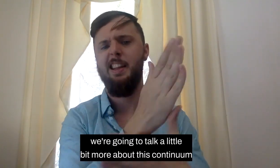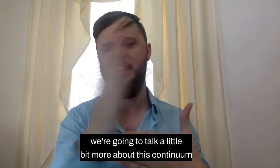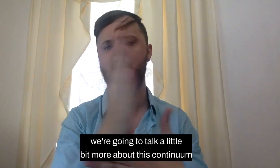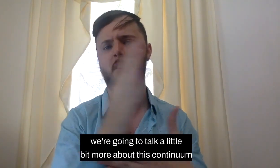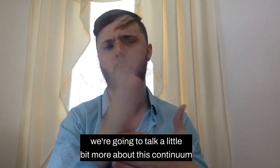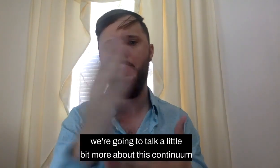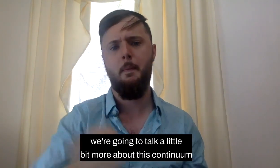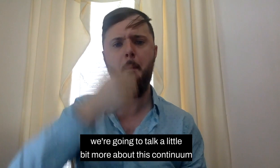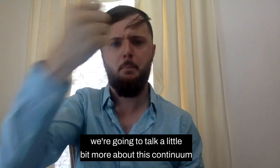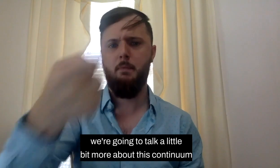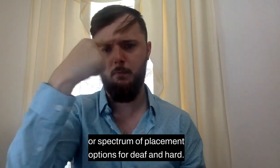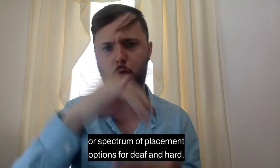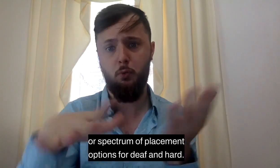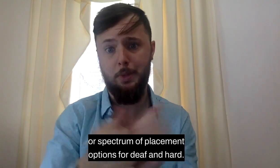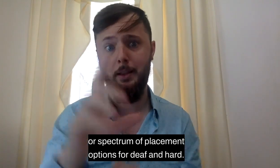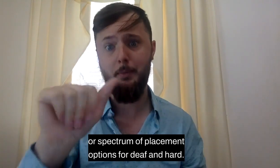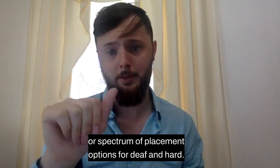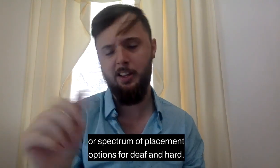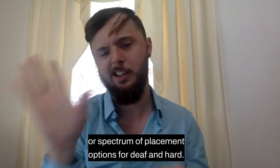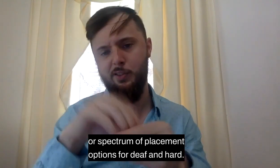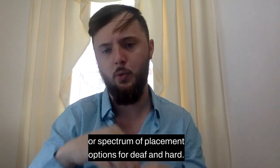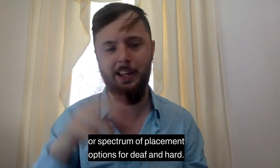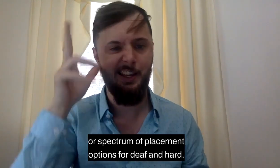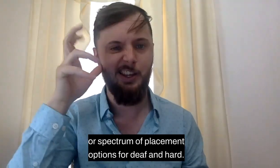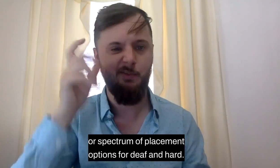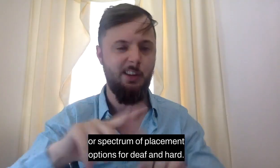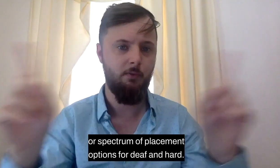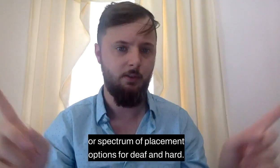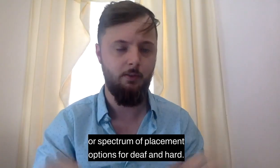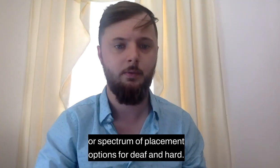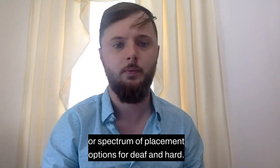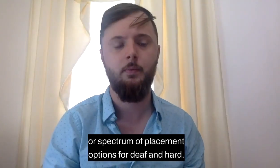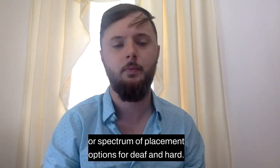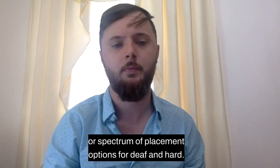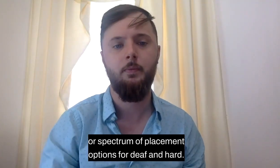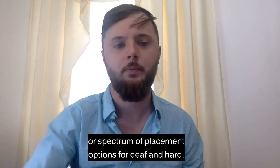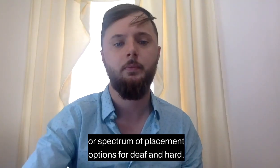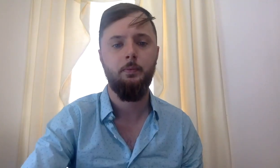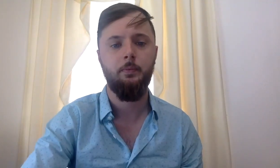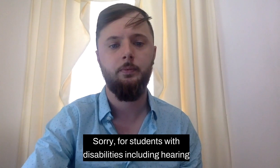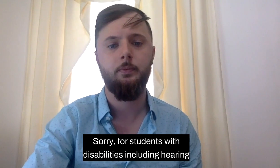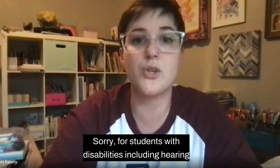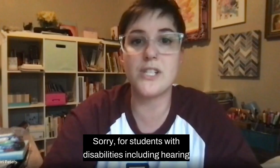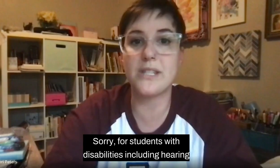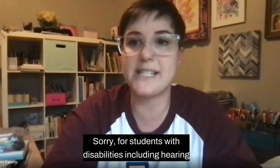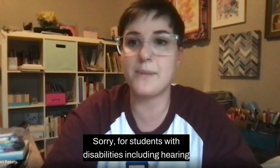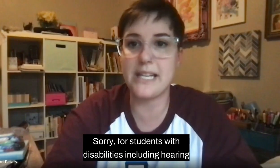about this continuum or spectrum of placement options for deaf and for, I'm sorry, for students with disabilities,